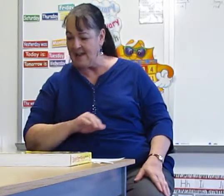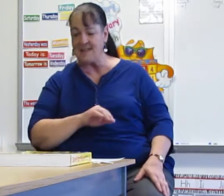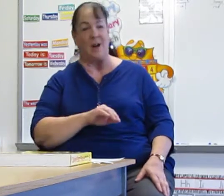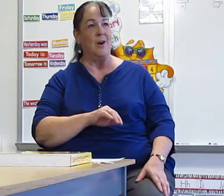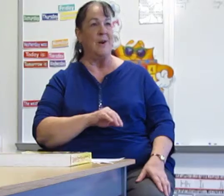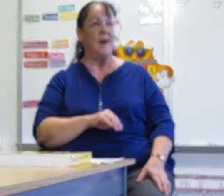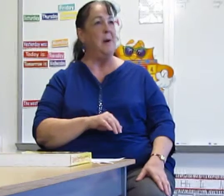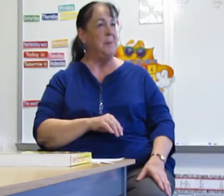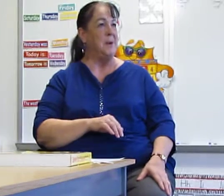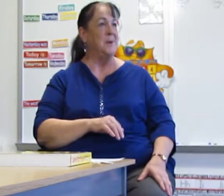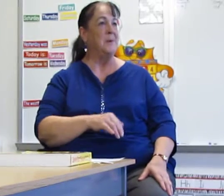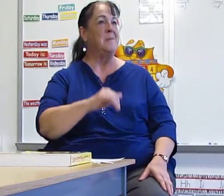saw her help you.